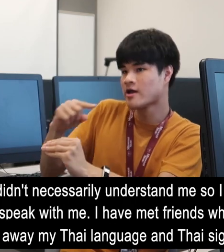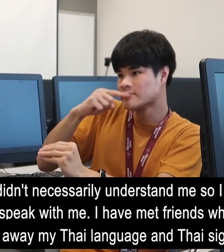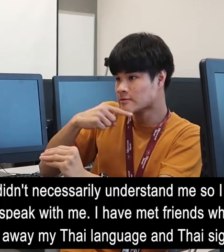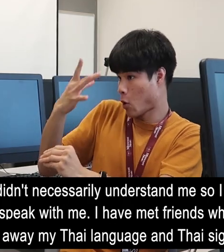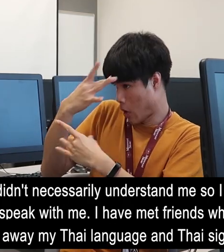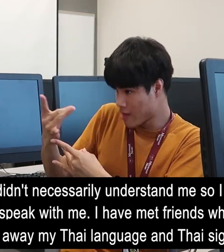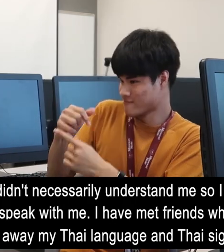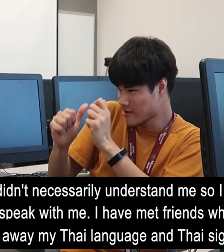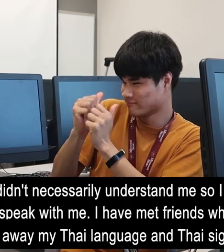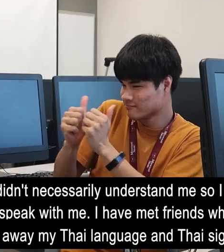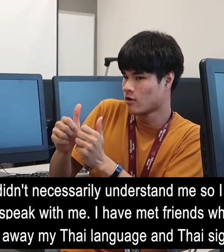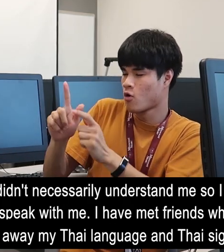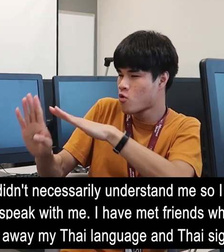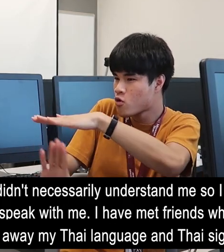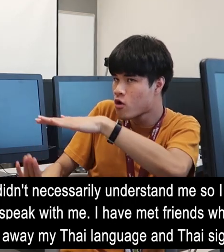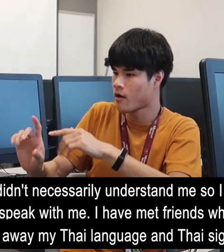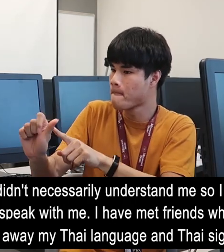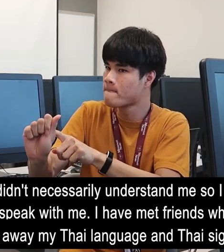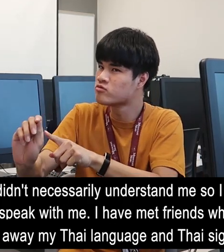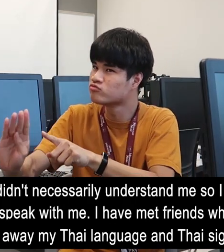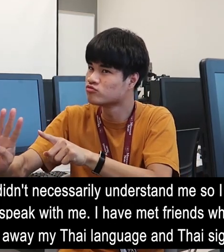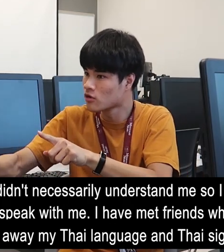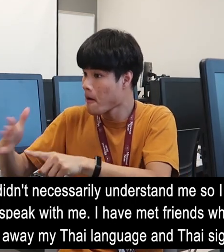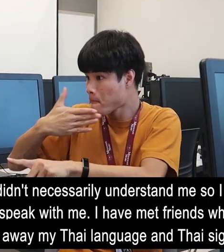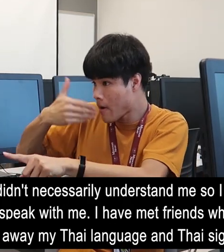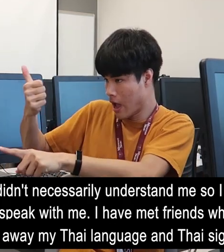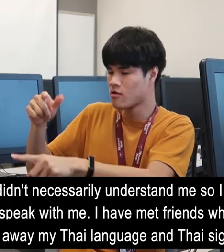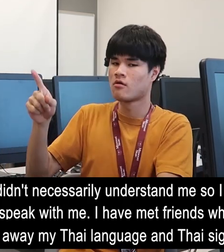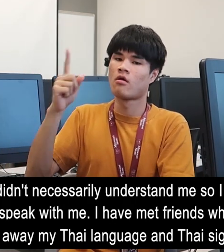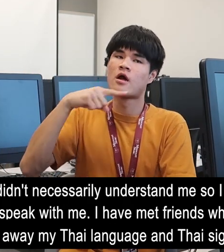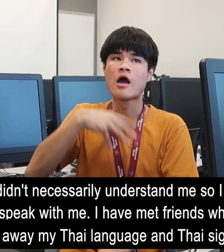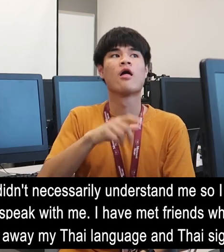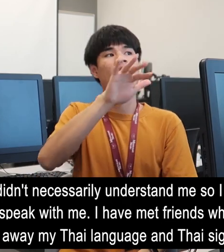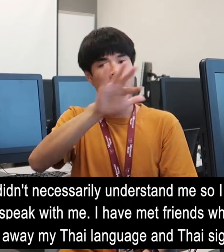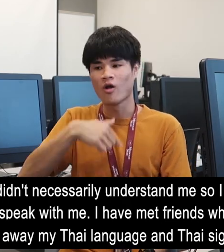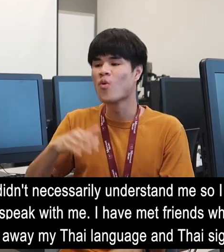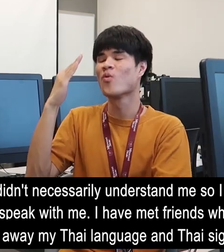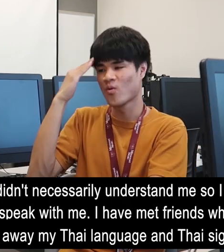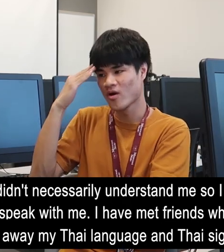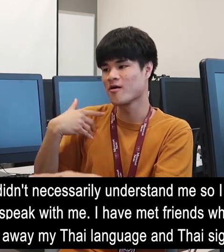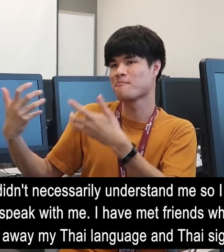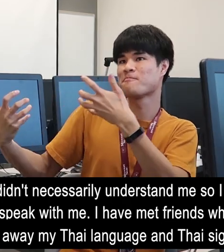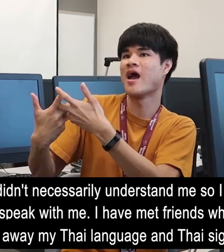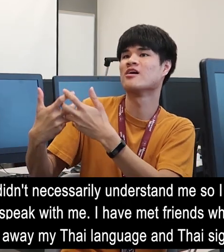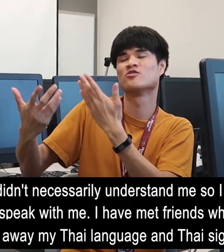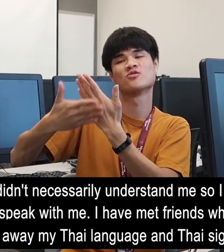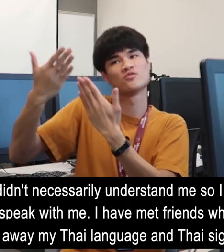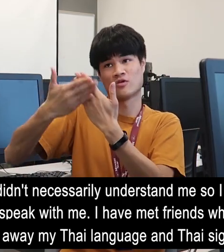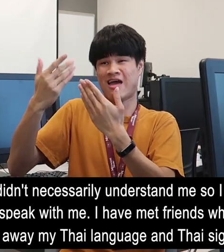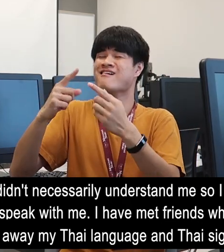friends who are interested in sign language, so I have put away my Thai language and Thai sign language and learned to communicate with people here.